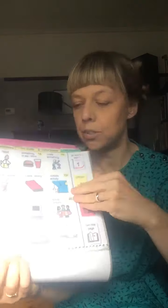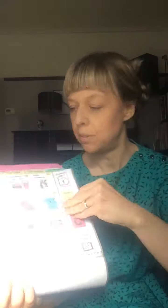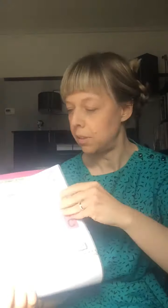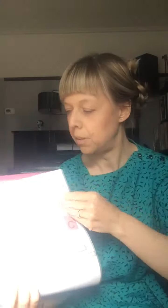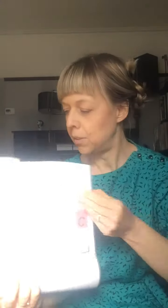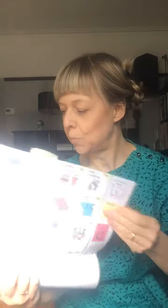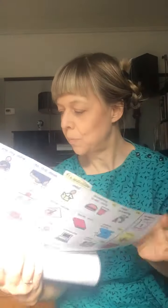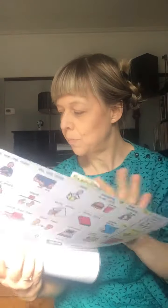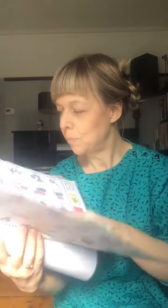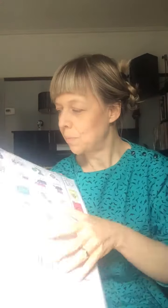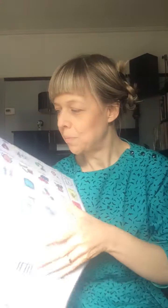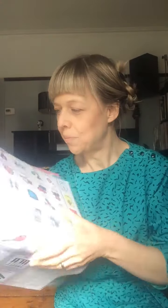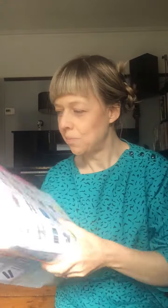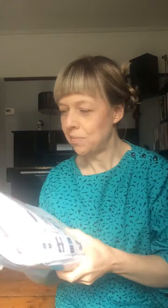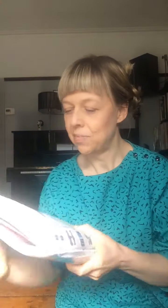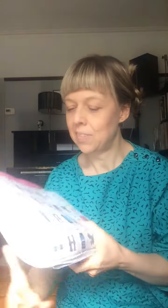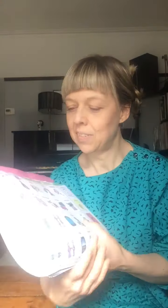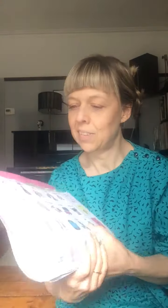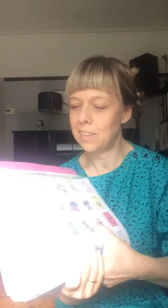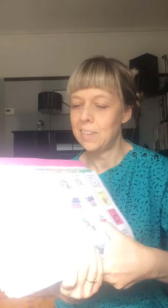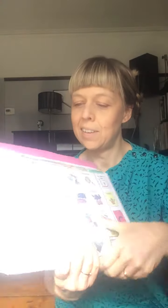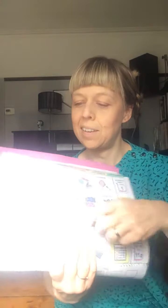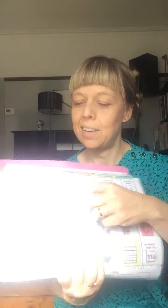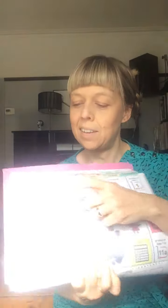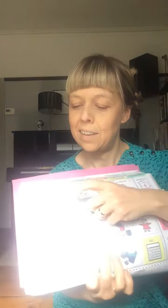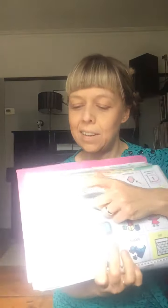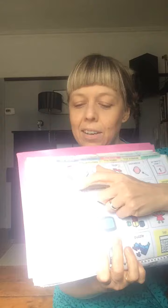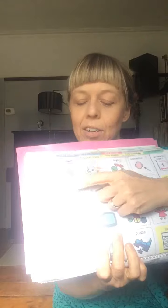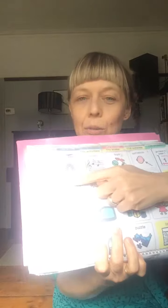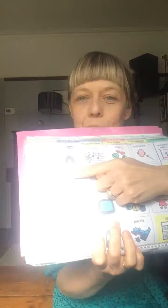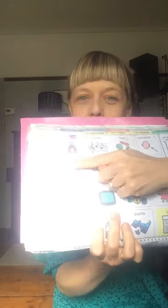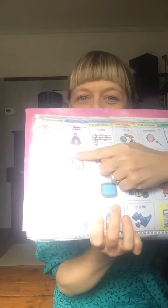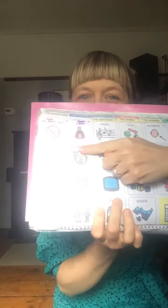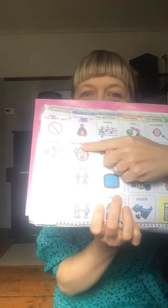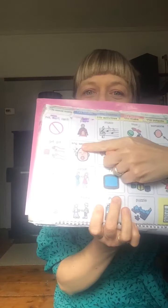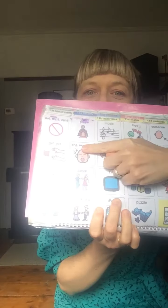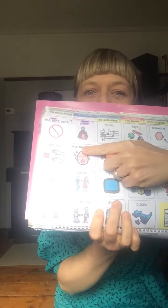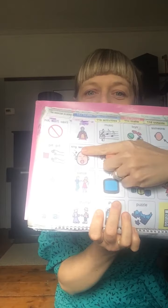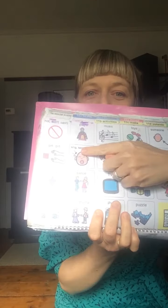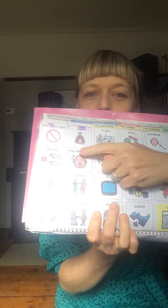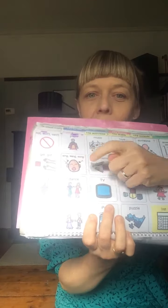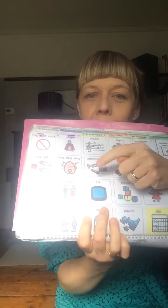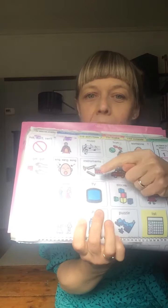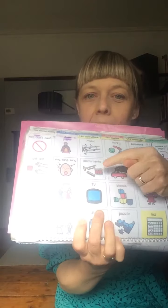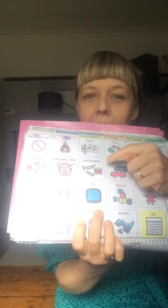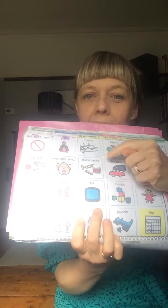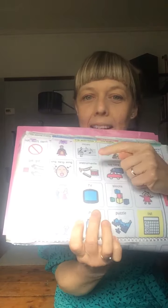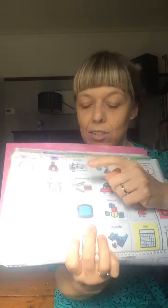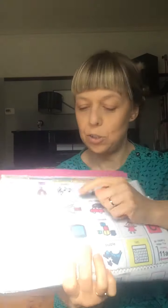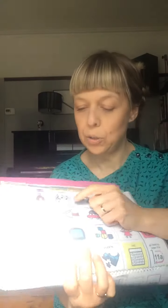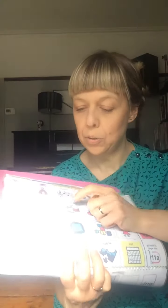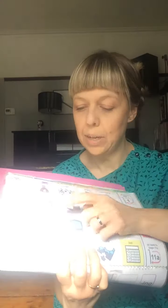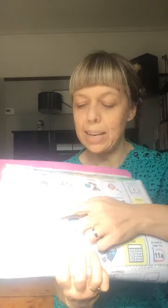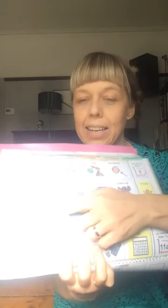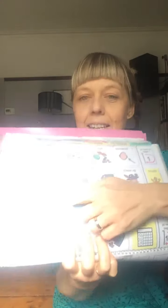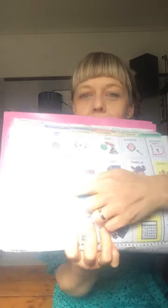to sing a song and do a little